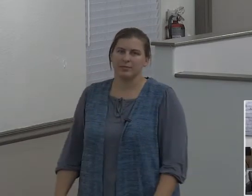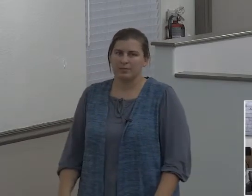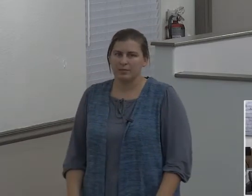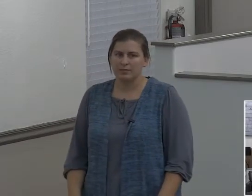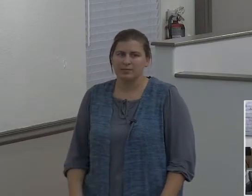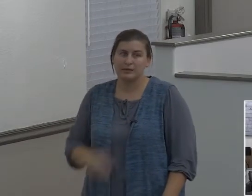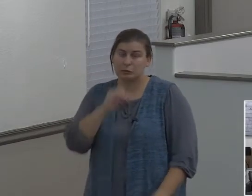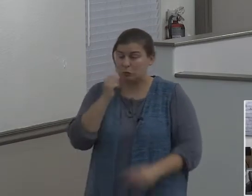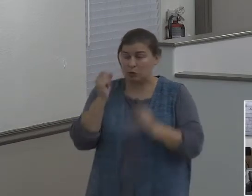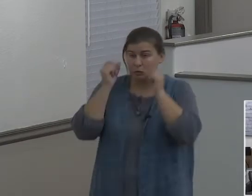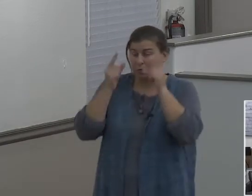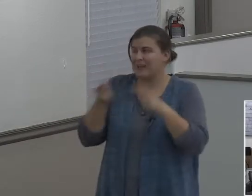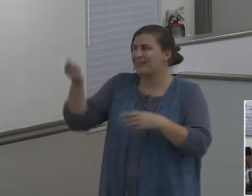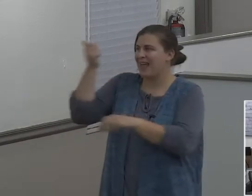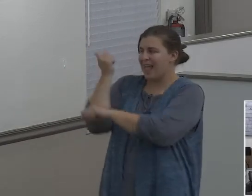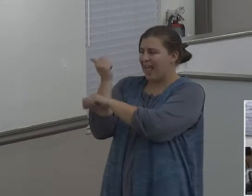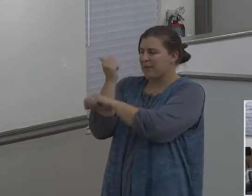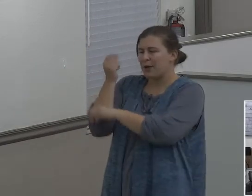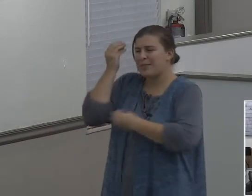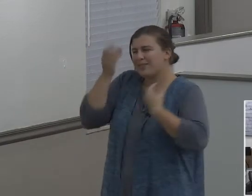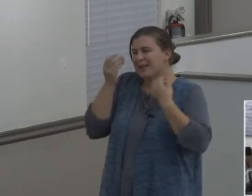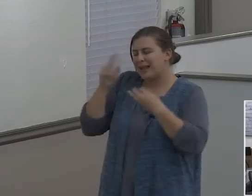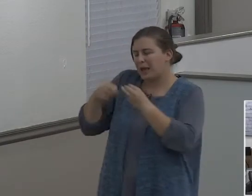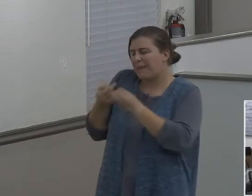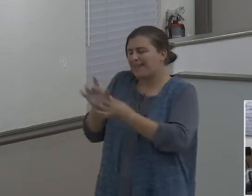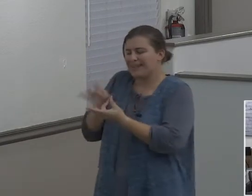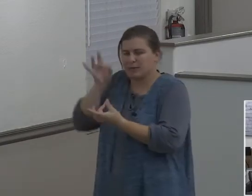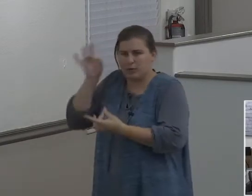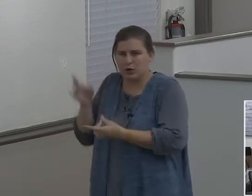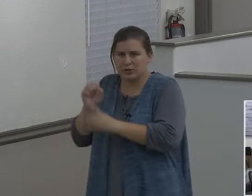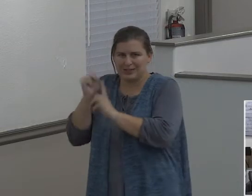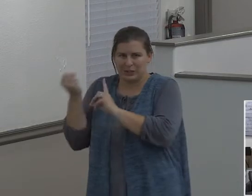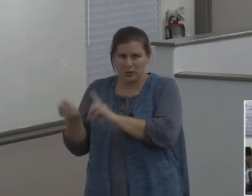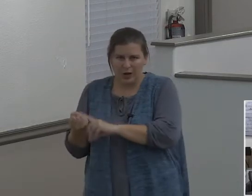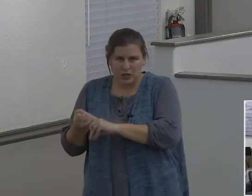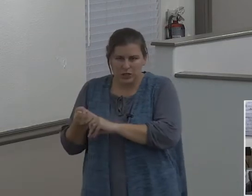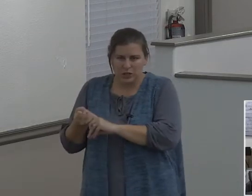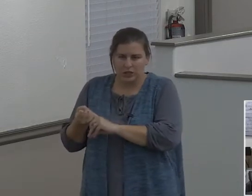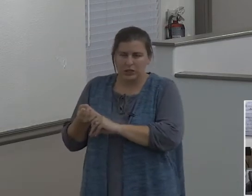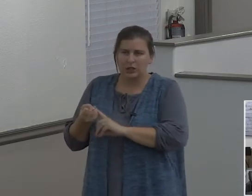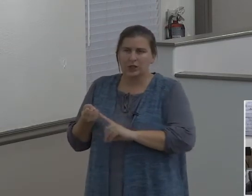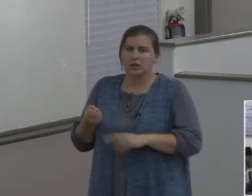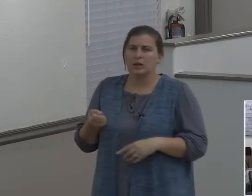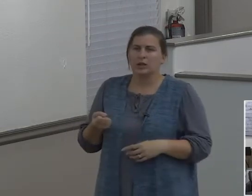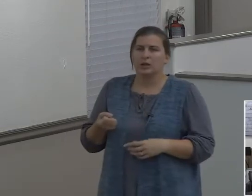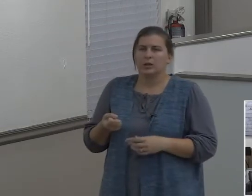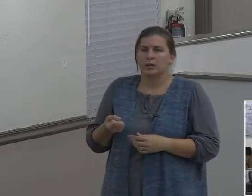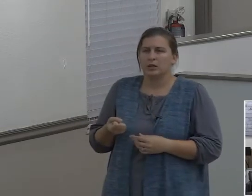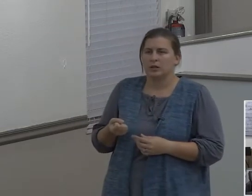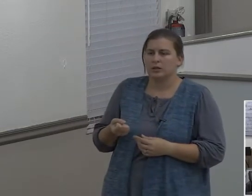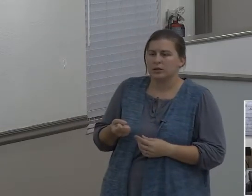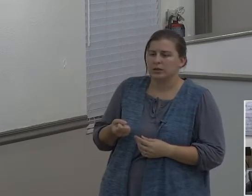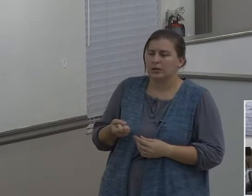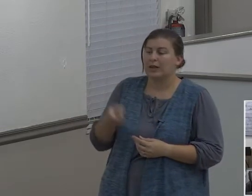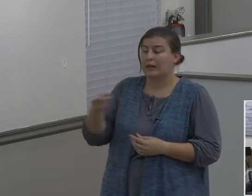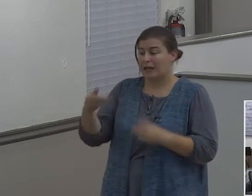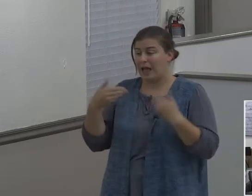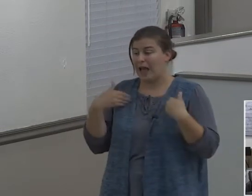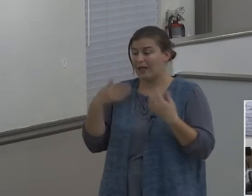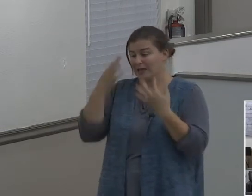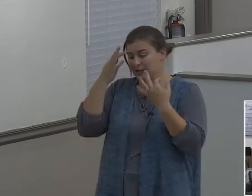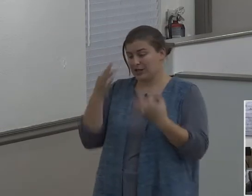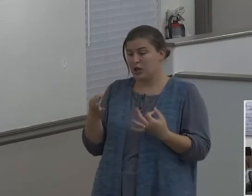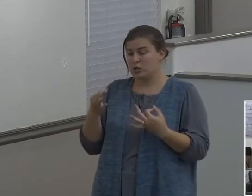to think and react spiritually to the situation that arose between his herdsmen and the herdsmen of Lot? Here this